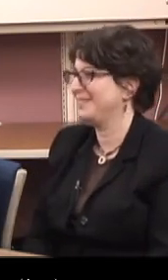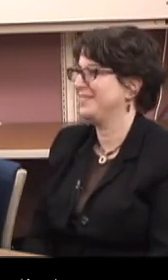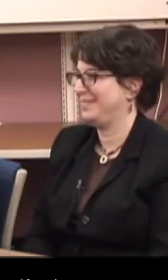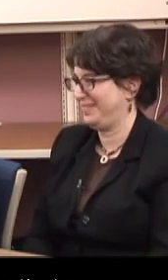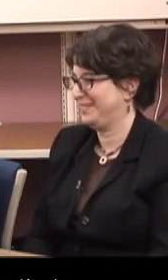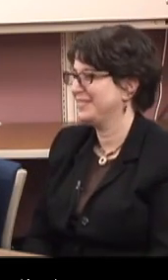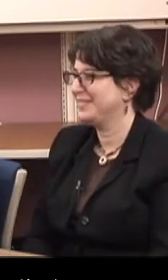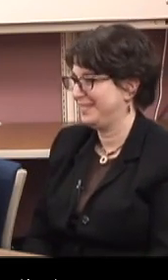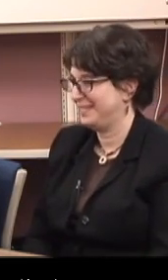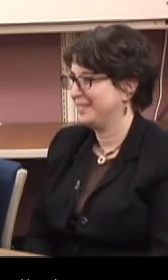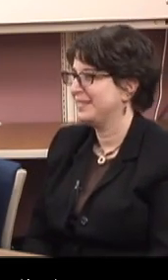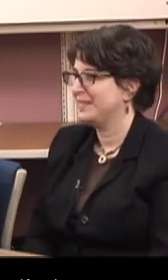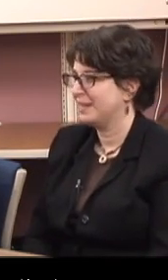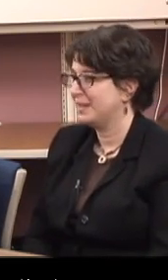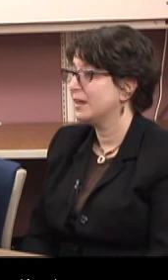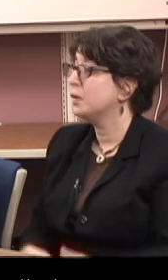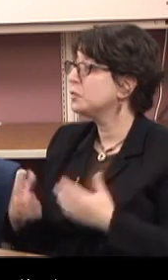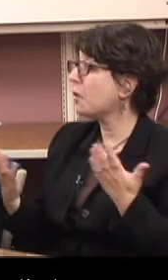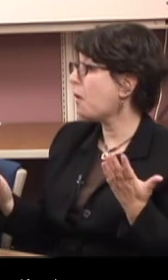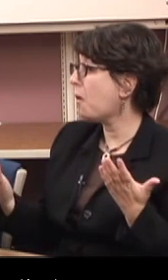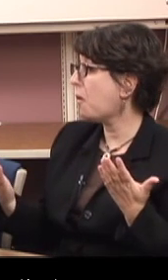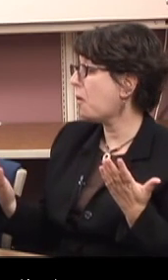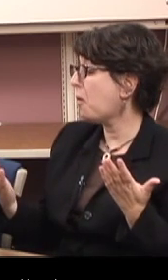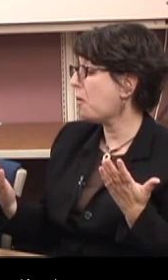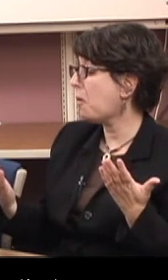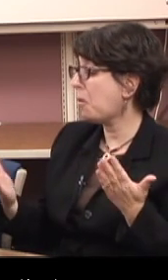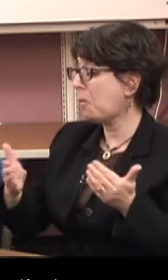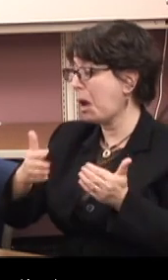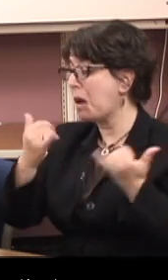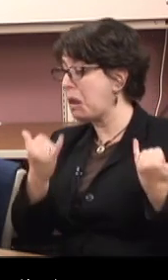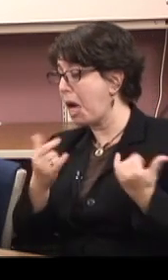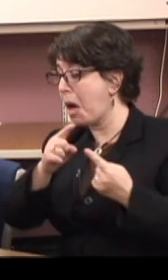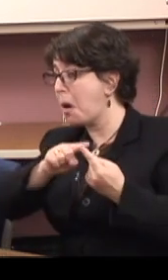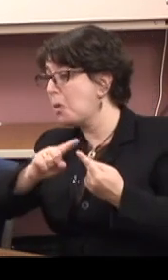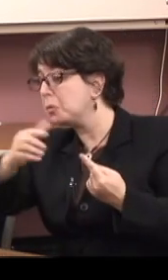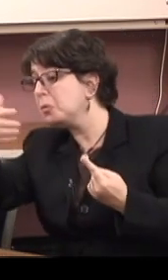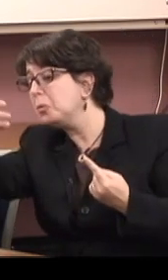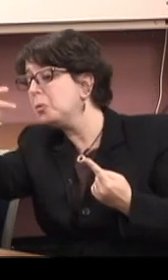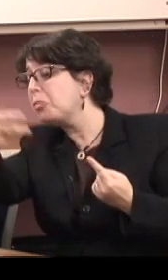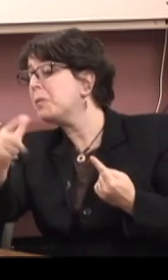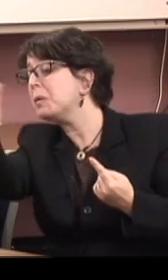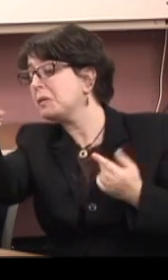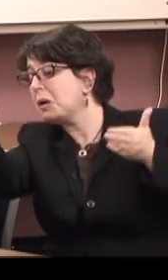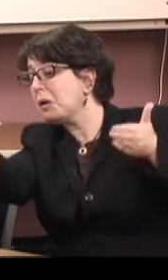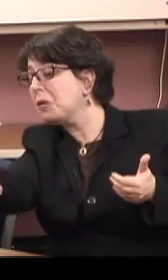Yes. So, you may want to look into that a little bit more during the next three months. Okay.